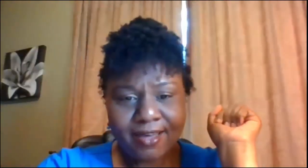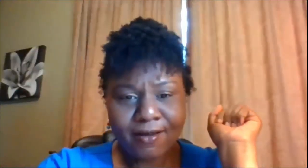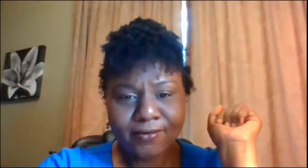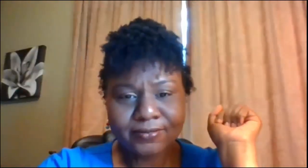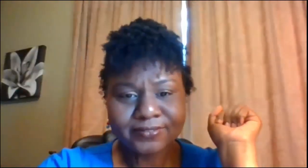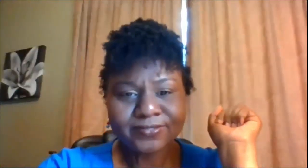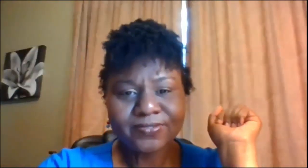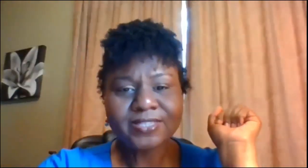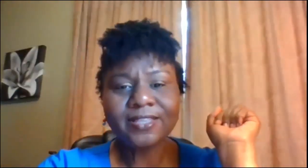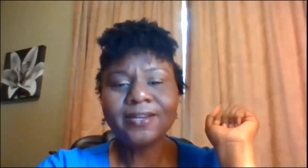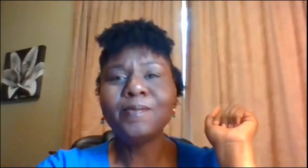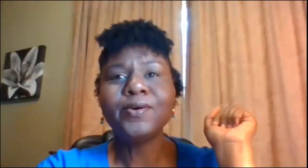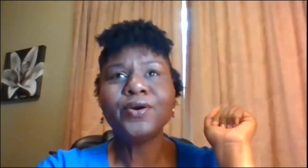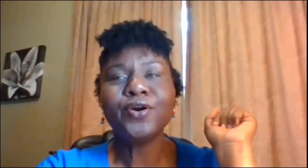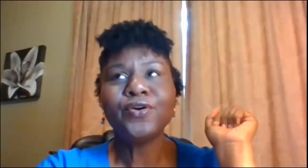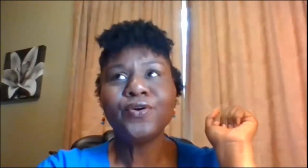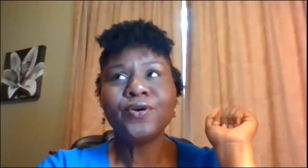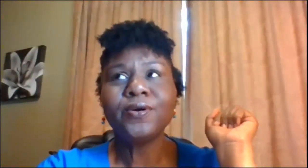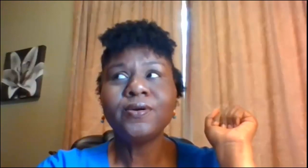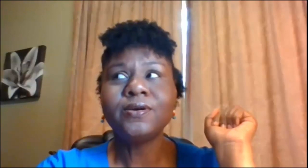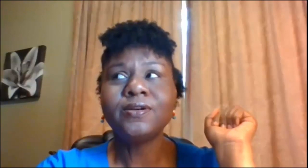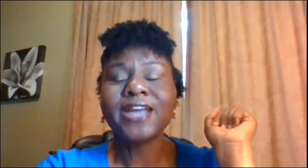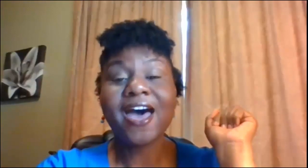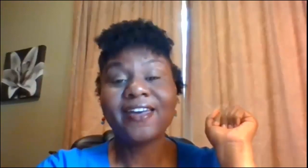what's the number nine